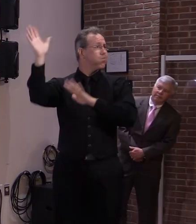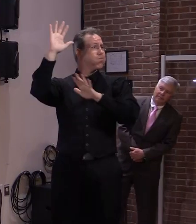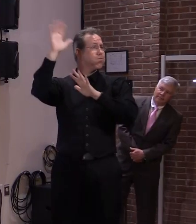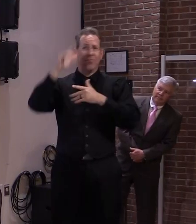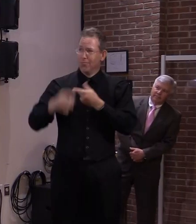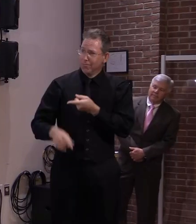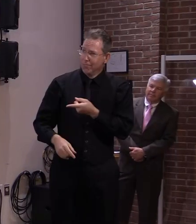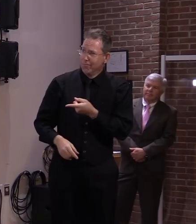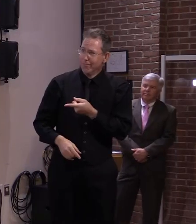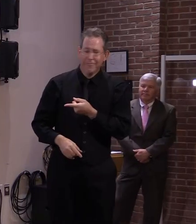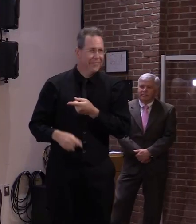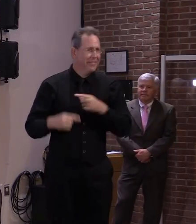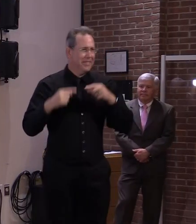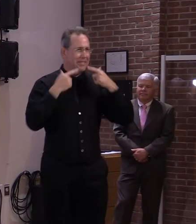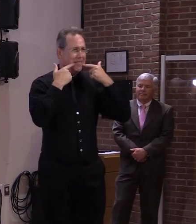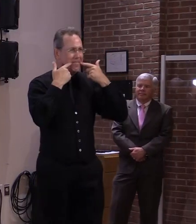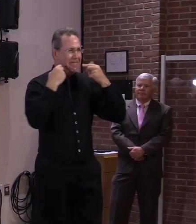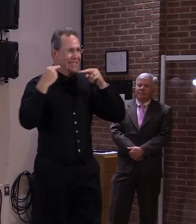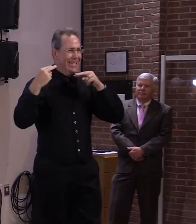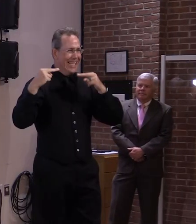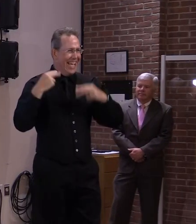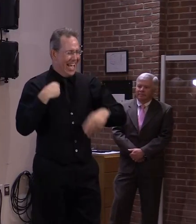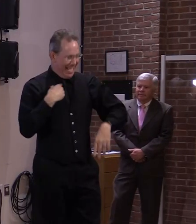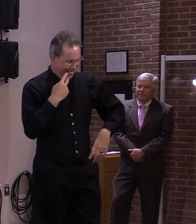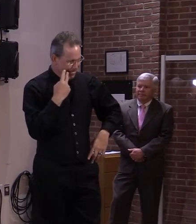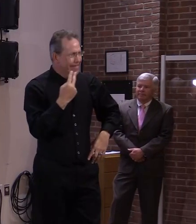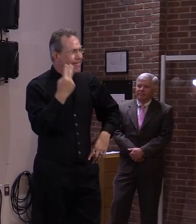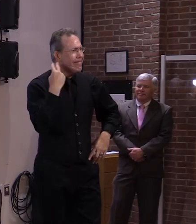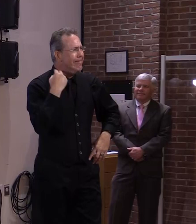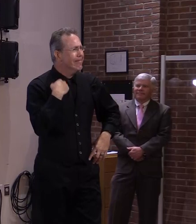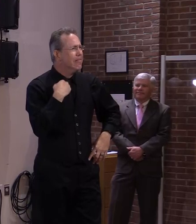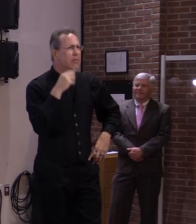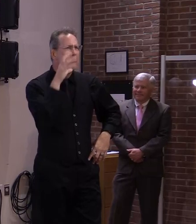might've missed one as well. So we're tied.